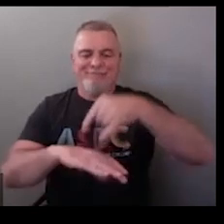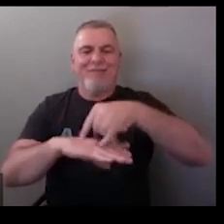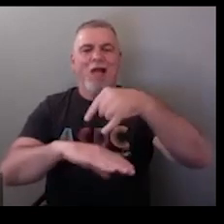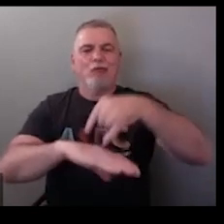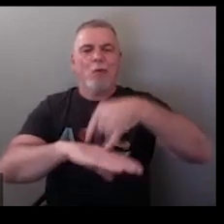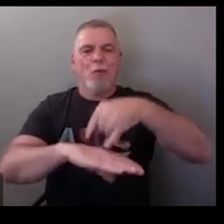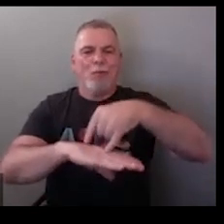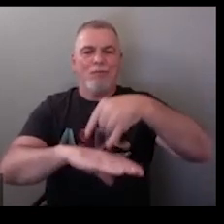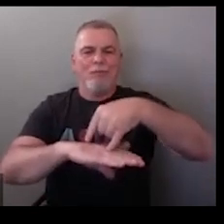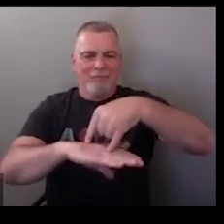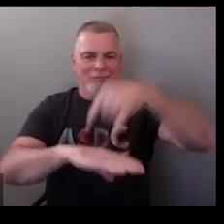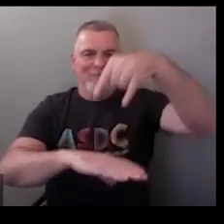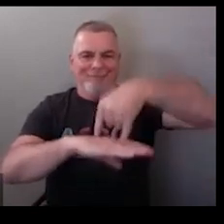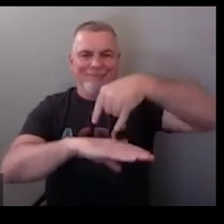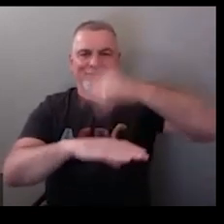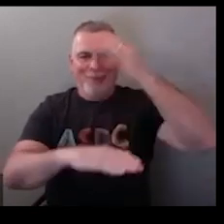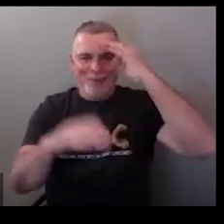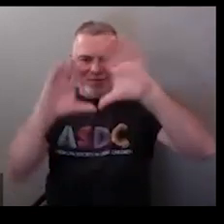now this is android